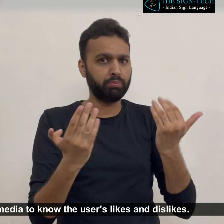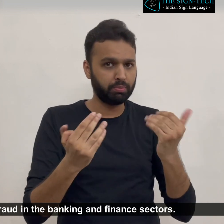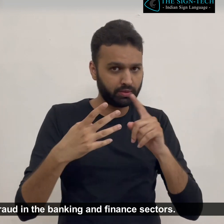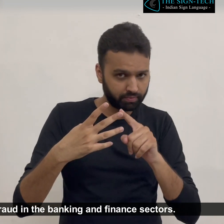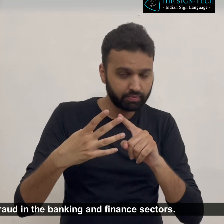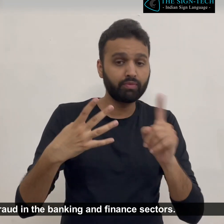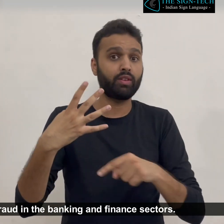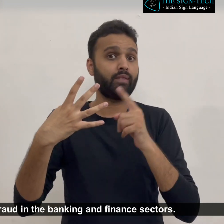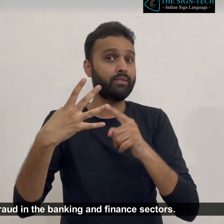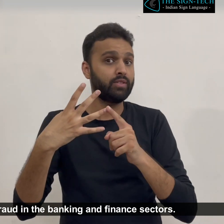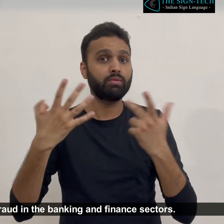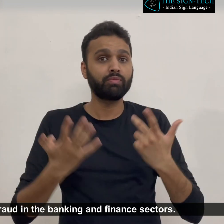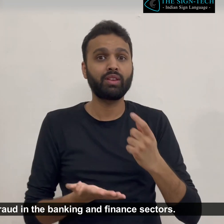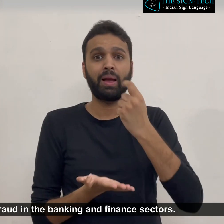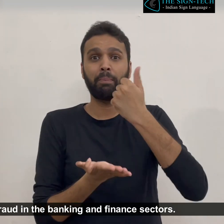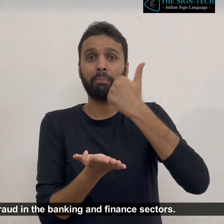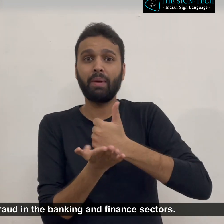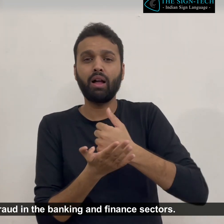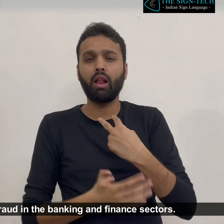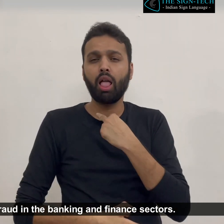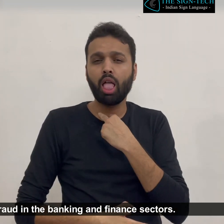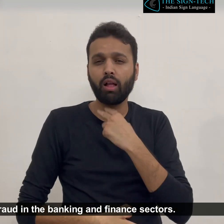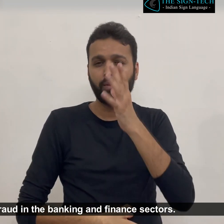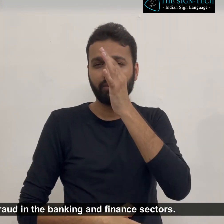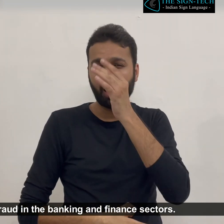To identify any fraud in the banking and finance sectors.